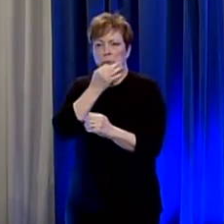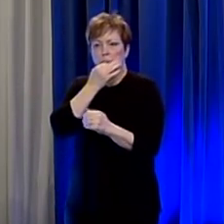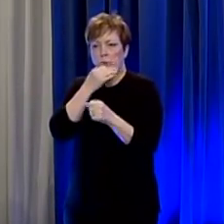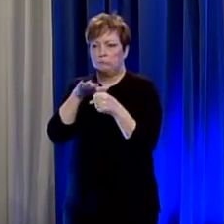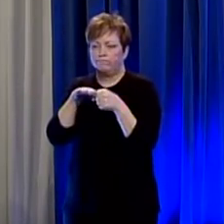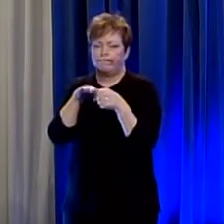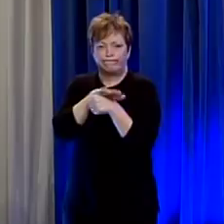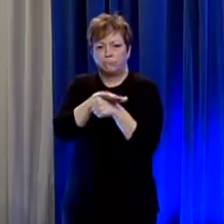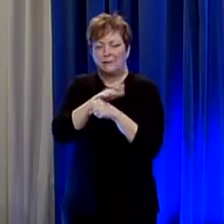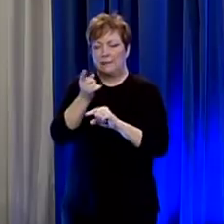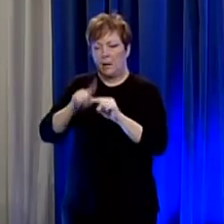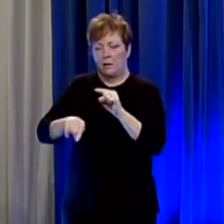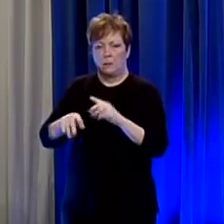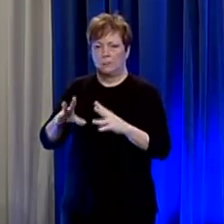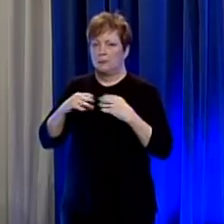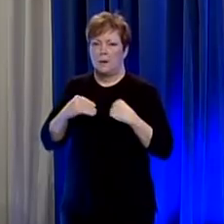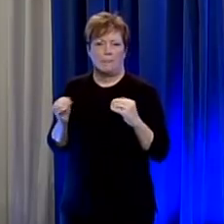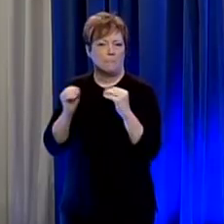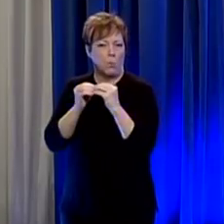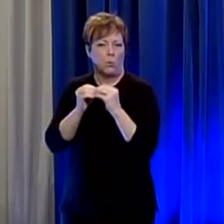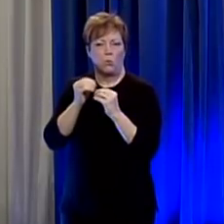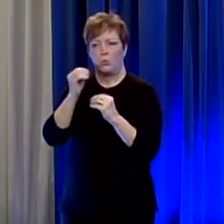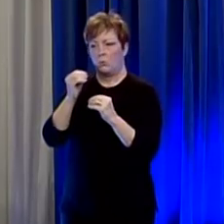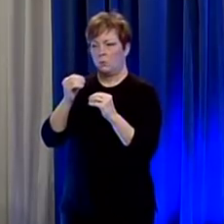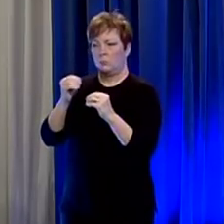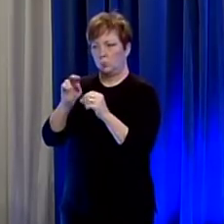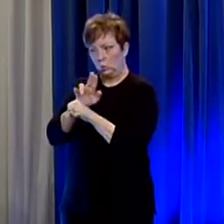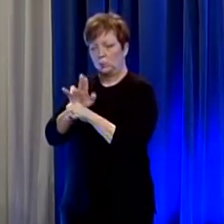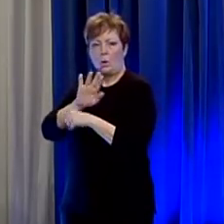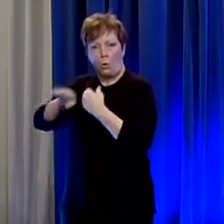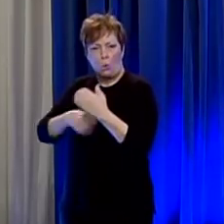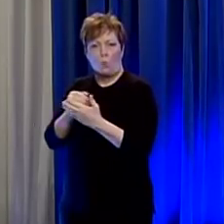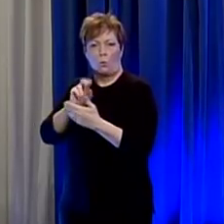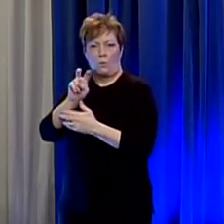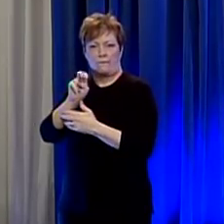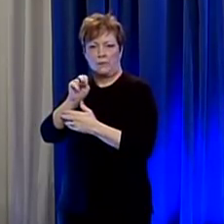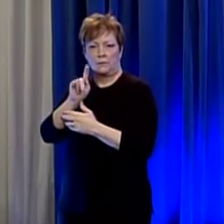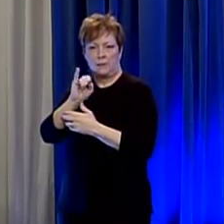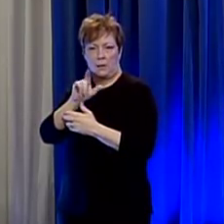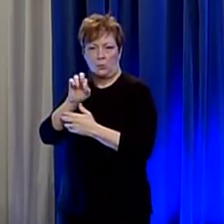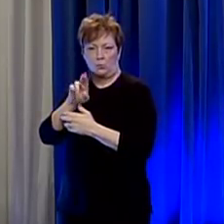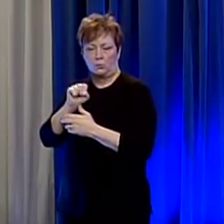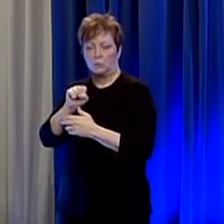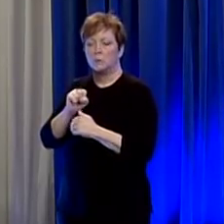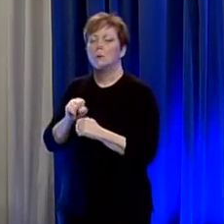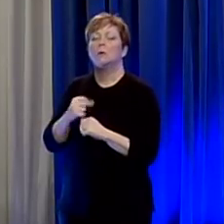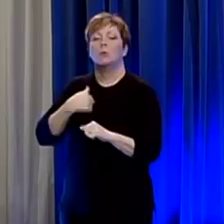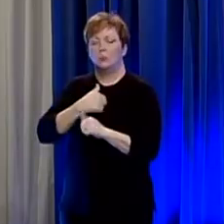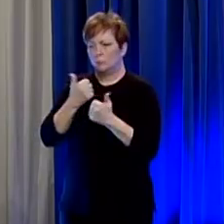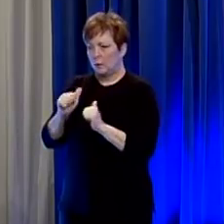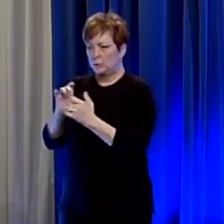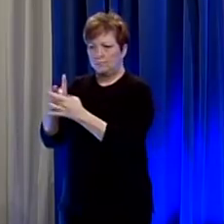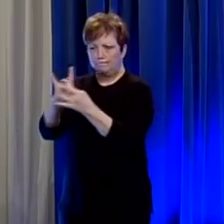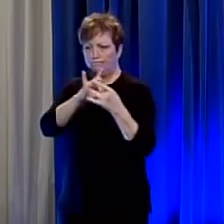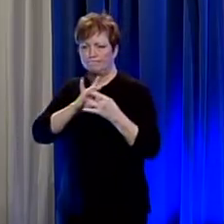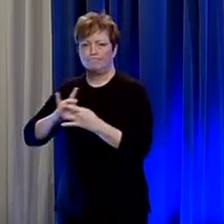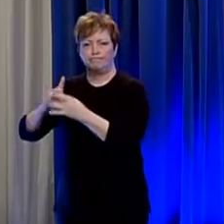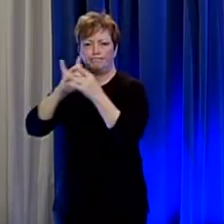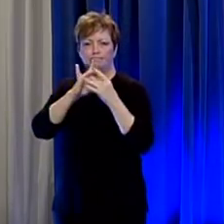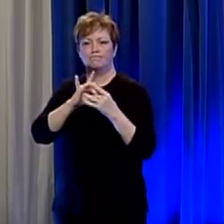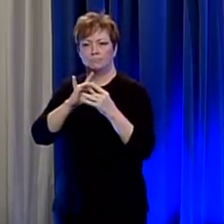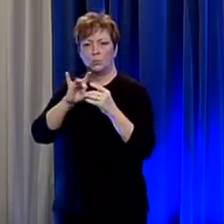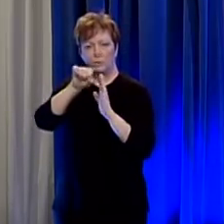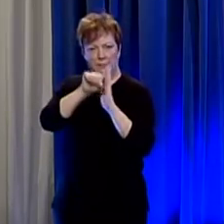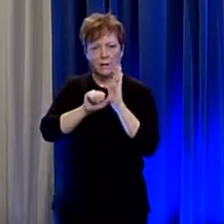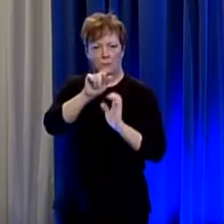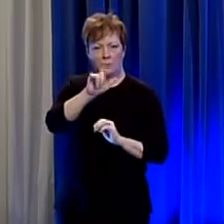and we've had to coordinate hospitals within the state so that they can share resources as needed we also have a group